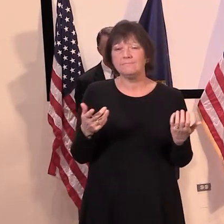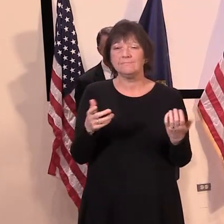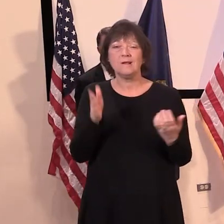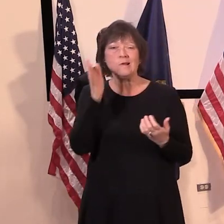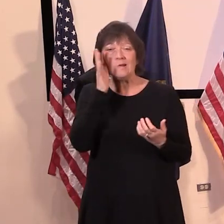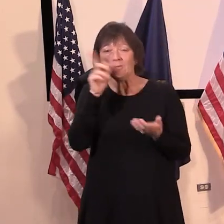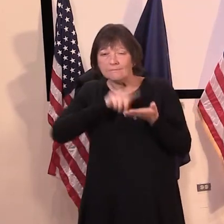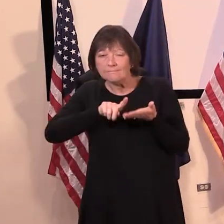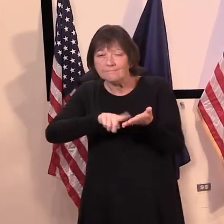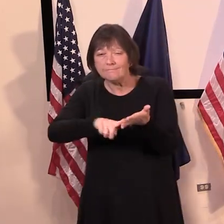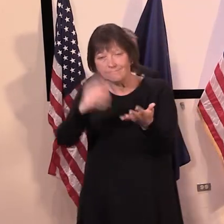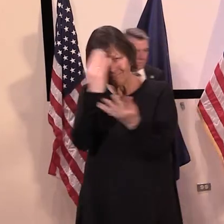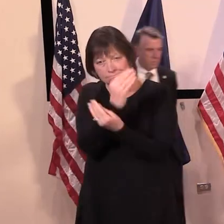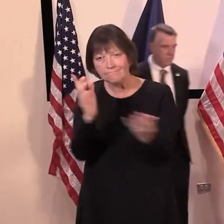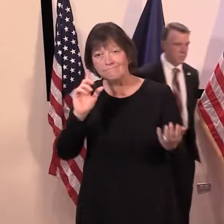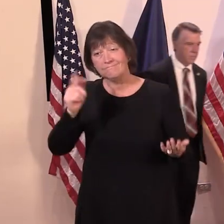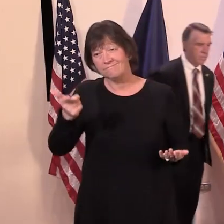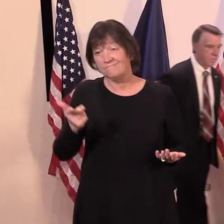Okay. Thank you.